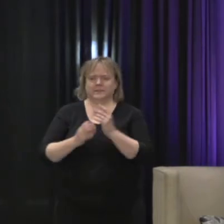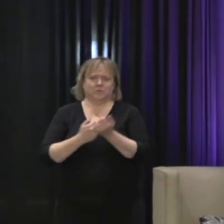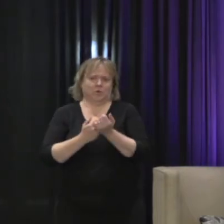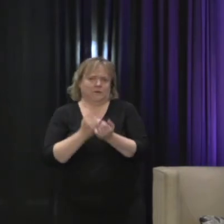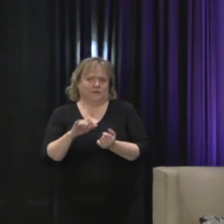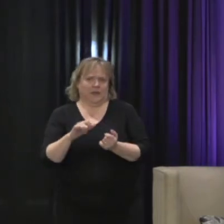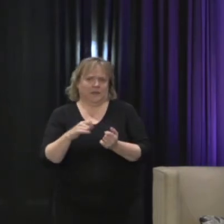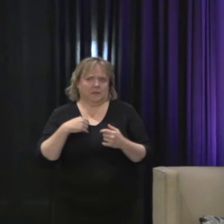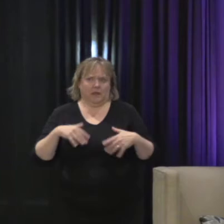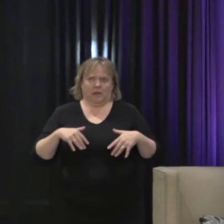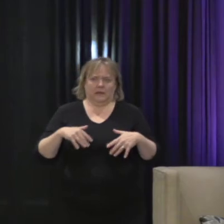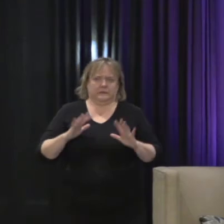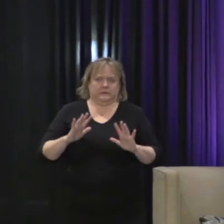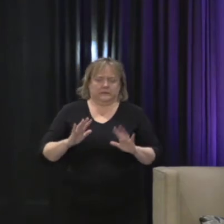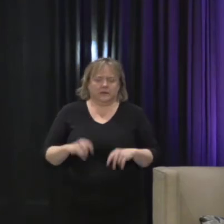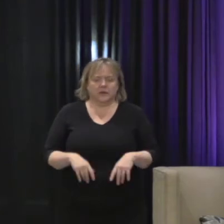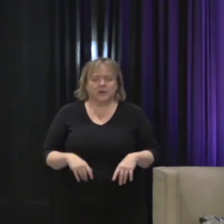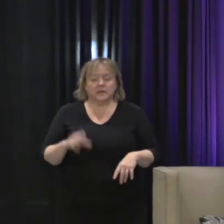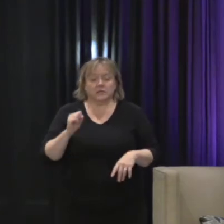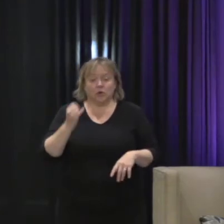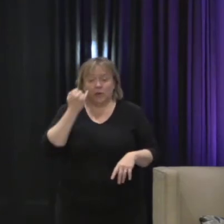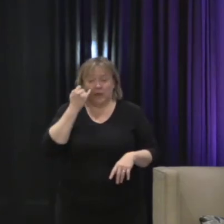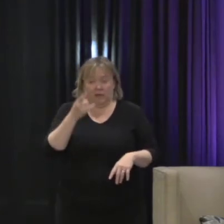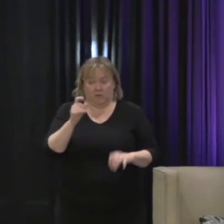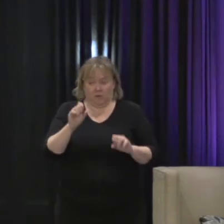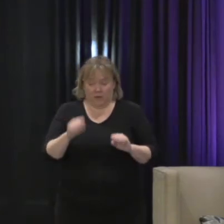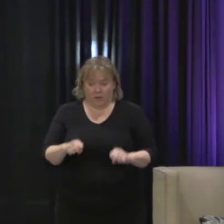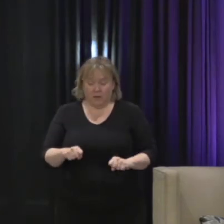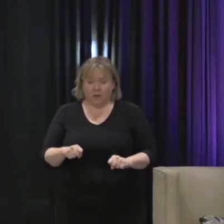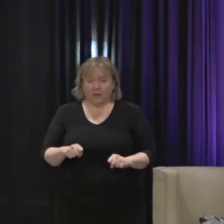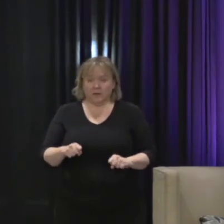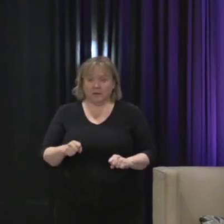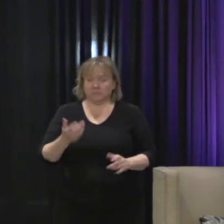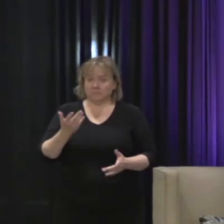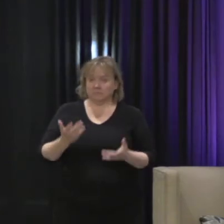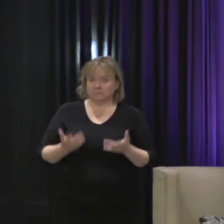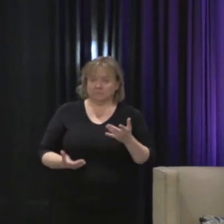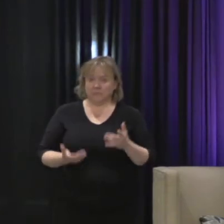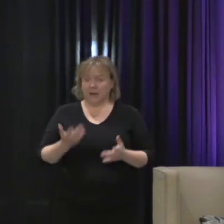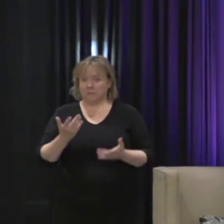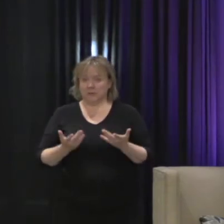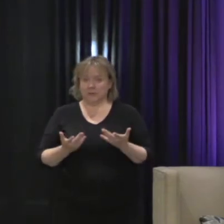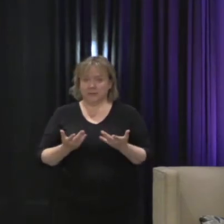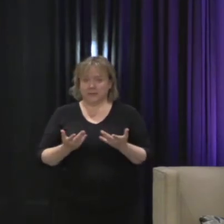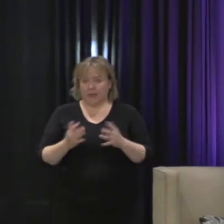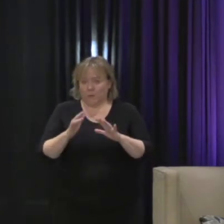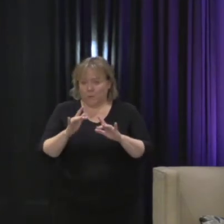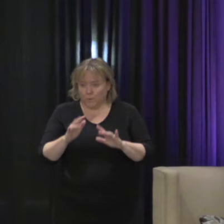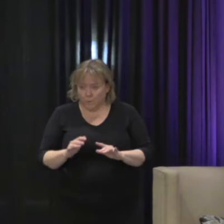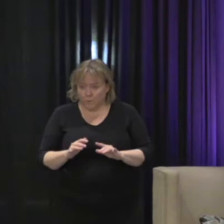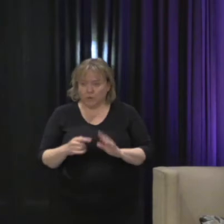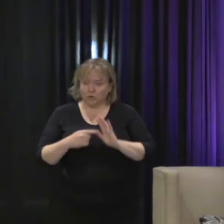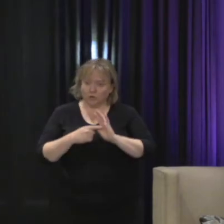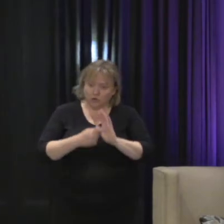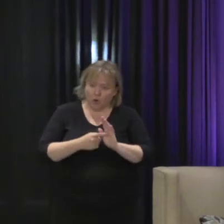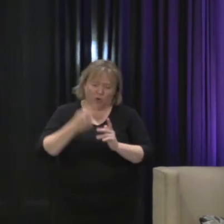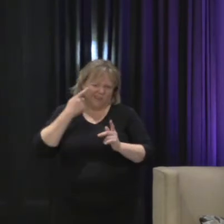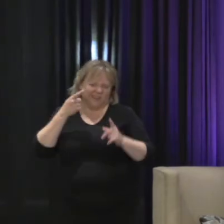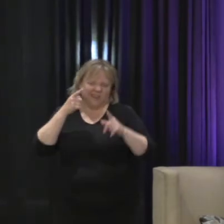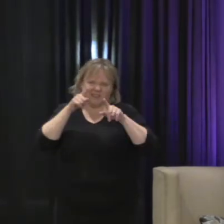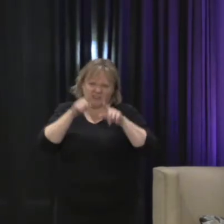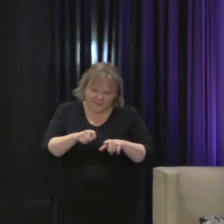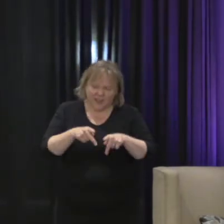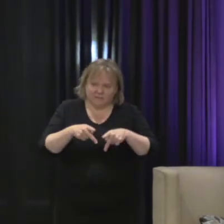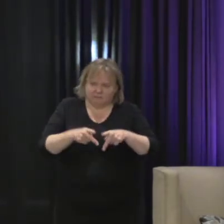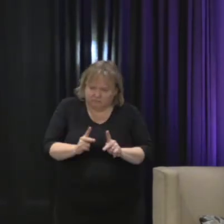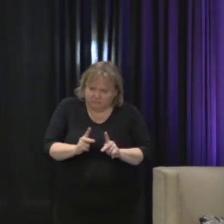extent that you can find, you really need to kind of work up the justification and the consent piece, right? And